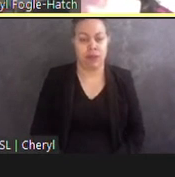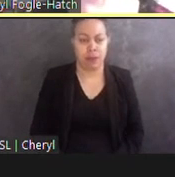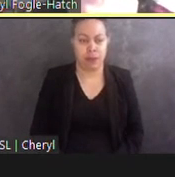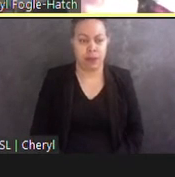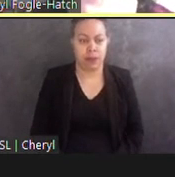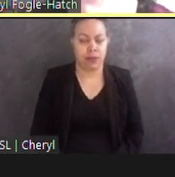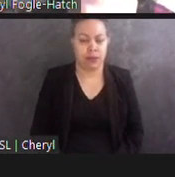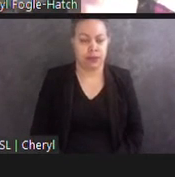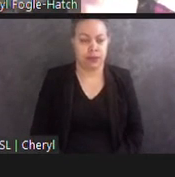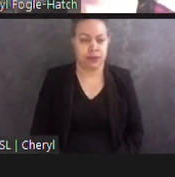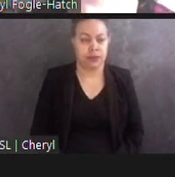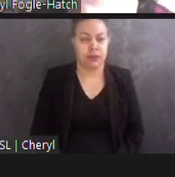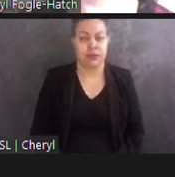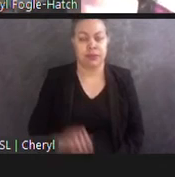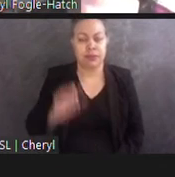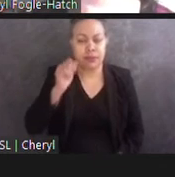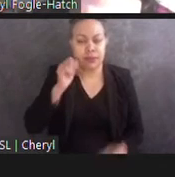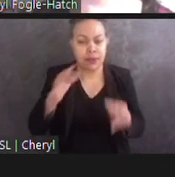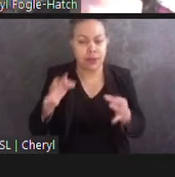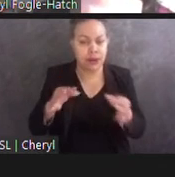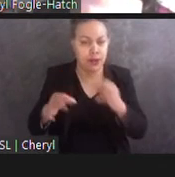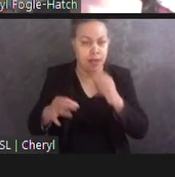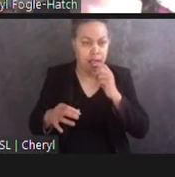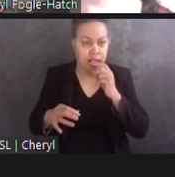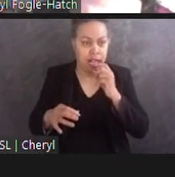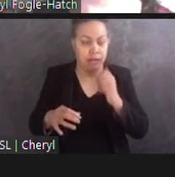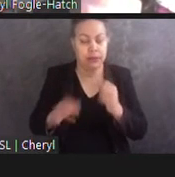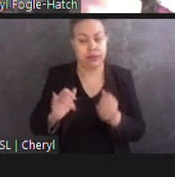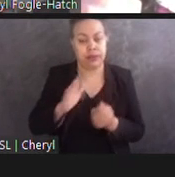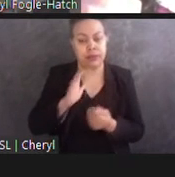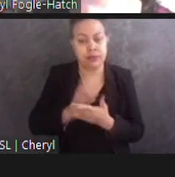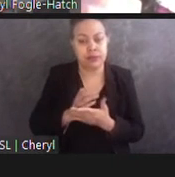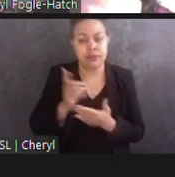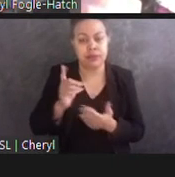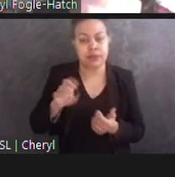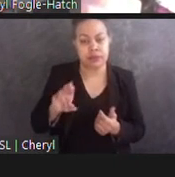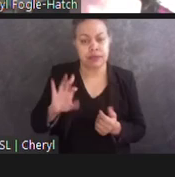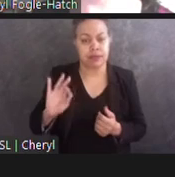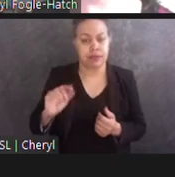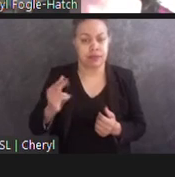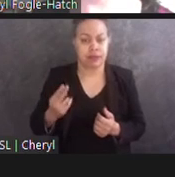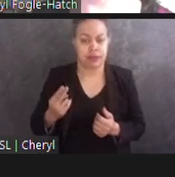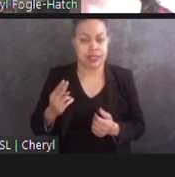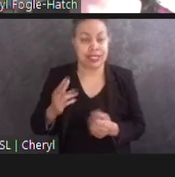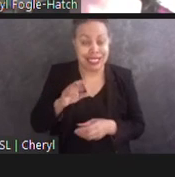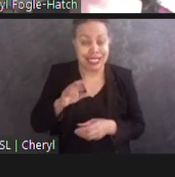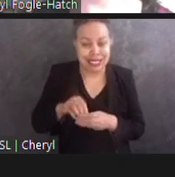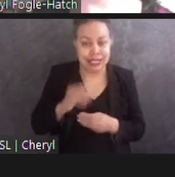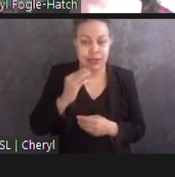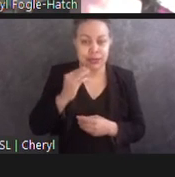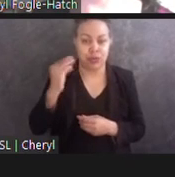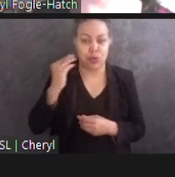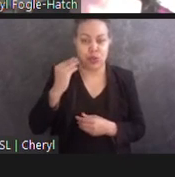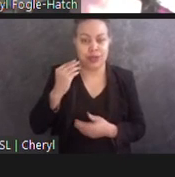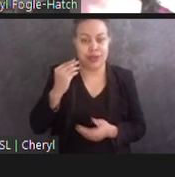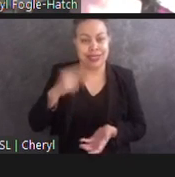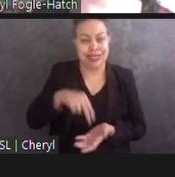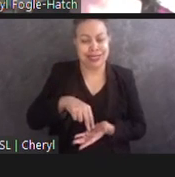Audio description. This is a photo of Dr. Fogel Hatch in the memorial. She is standing a few steps away from a non